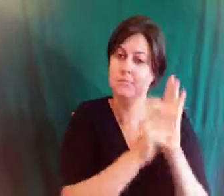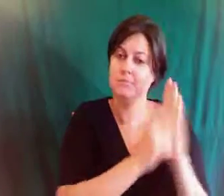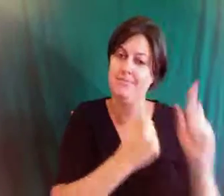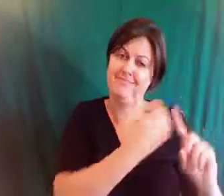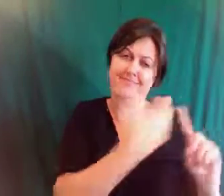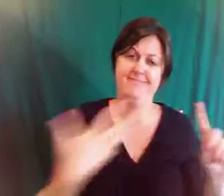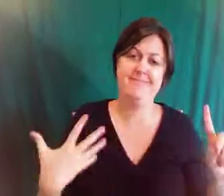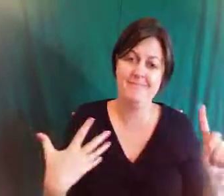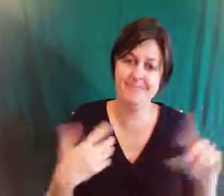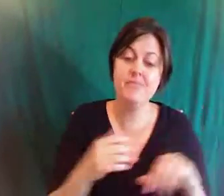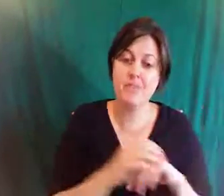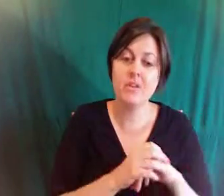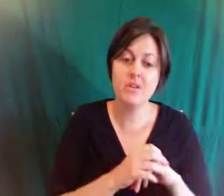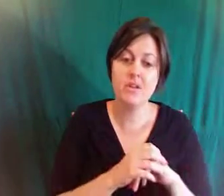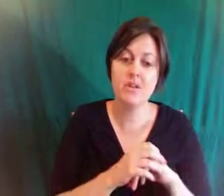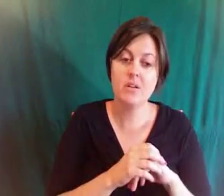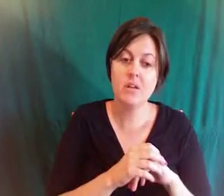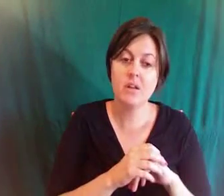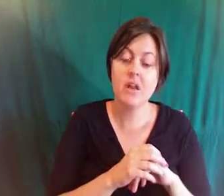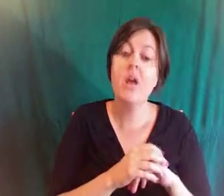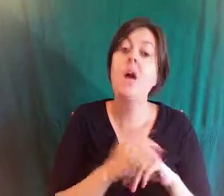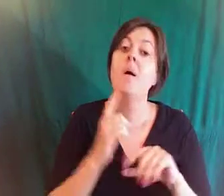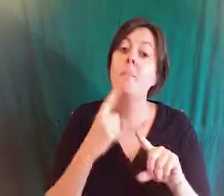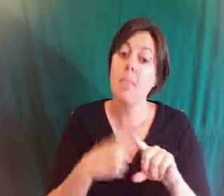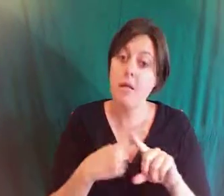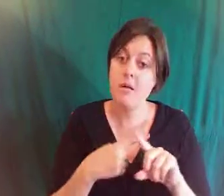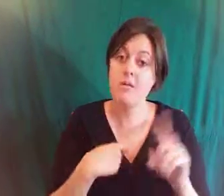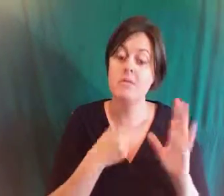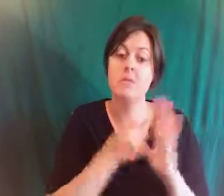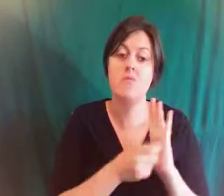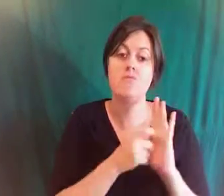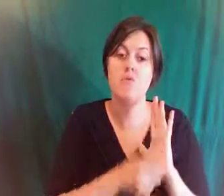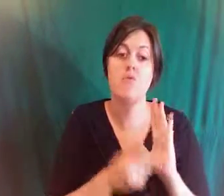what would i lose if i didn't do that